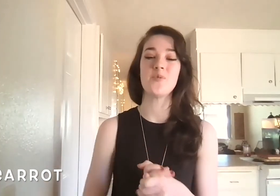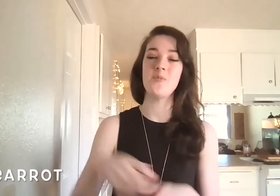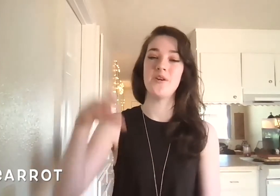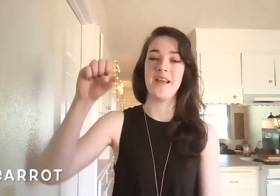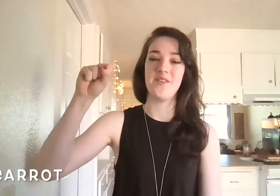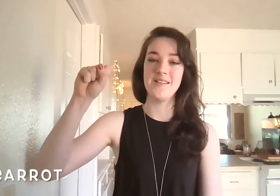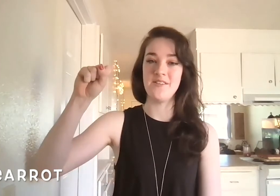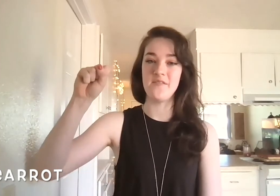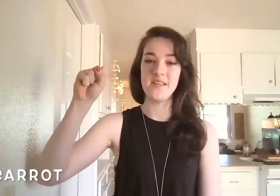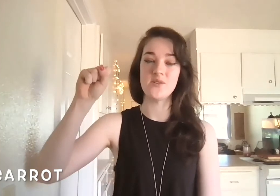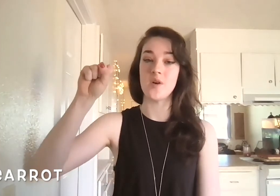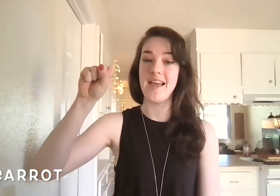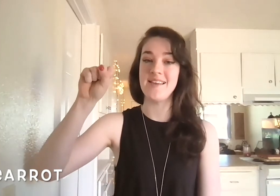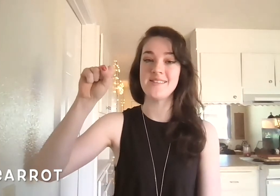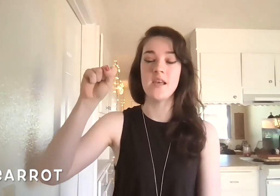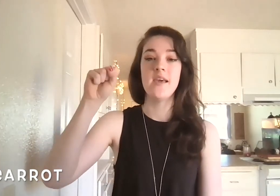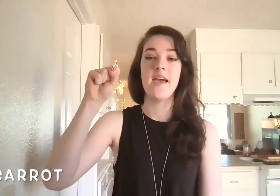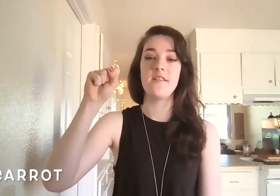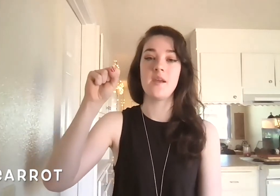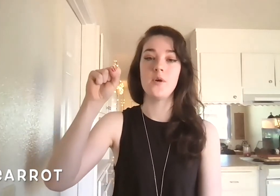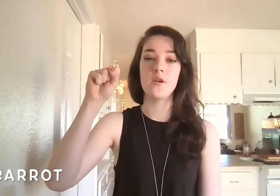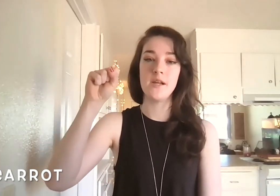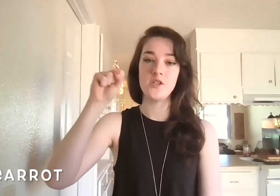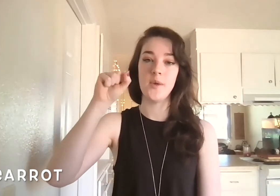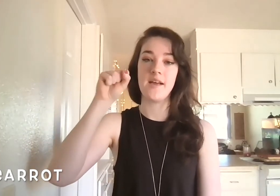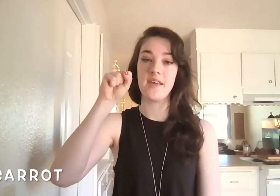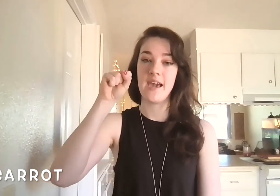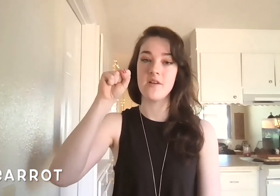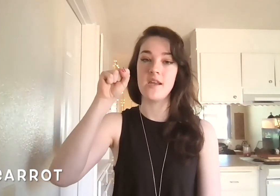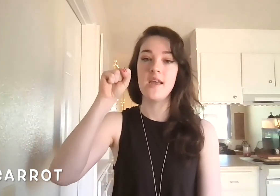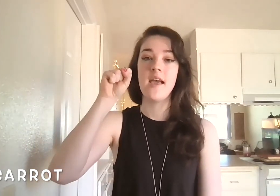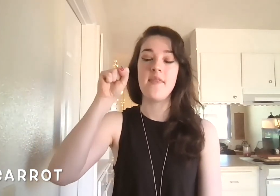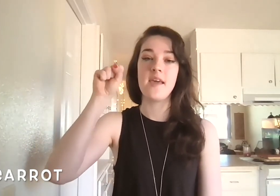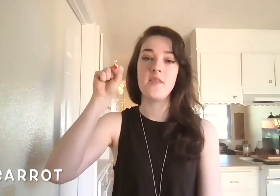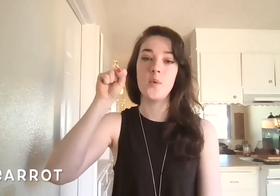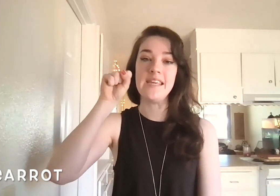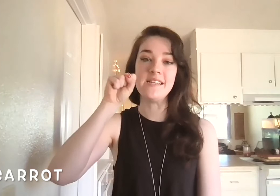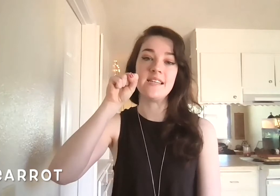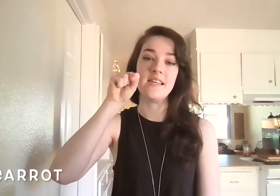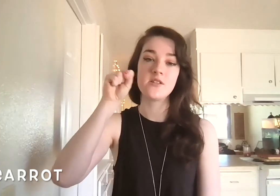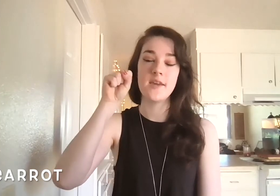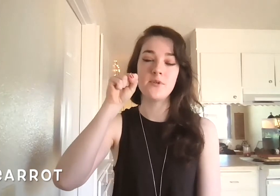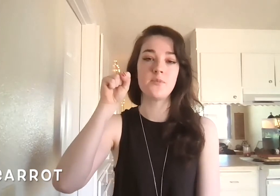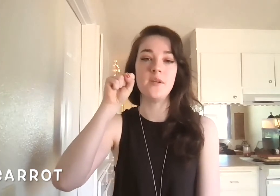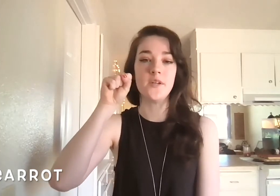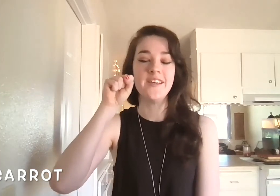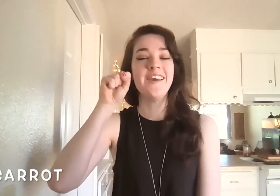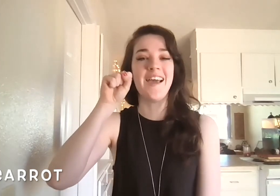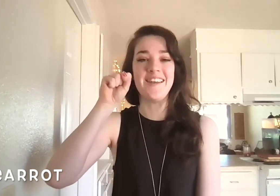one, we're going to have a hand and a fist or our S. And then we're going to imagine that we have a carrot and then that we're eating it just like Bugs Bunny would. And